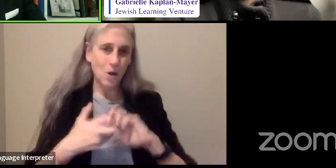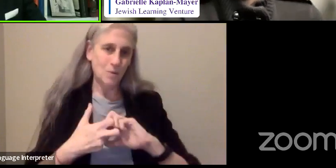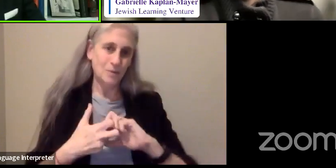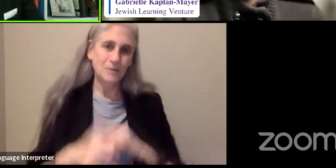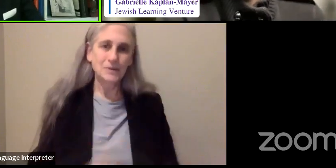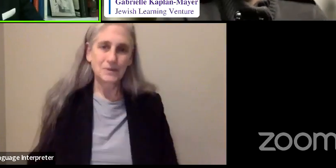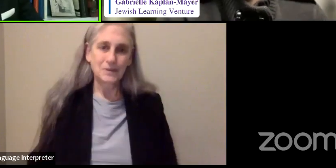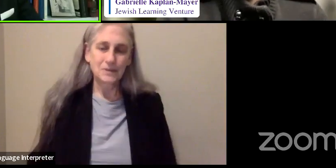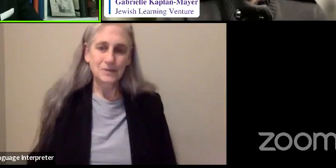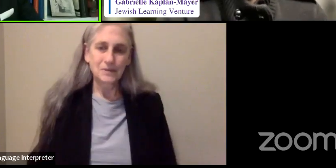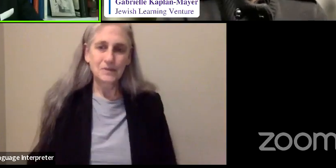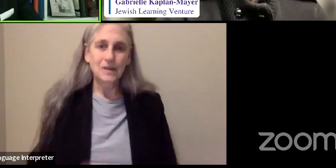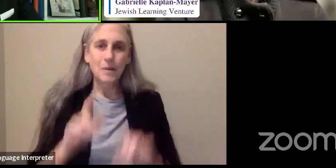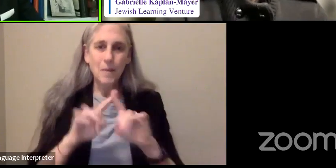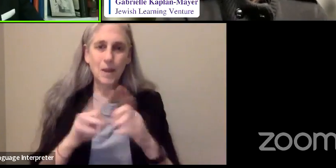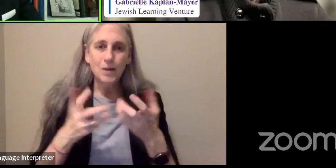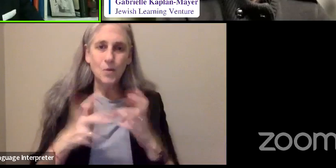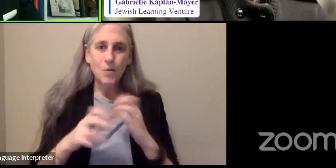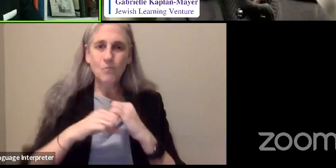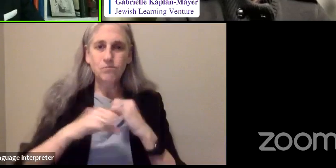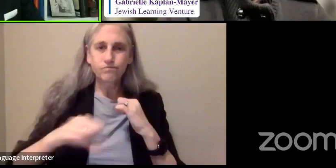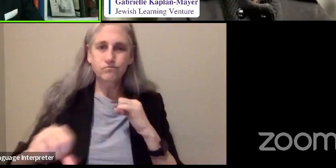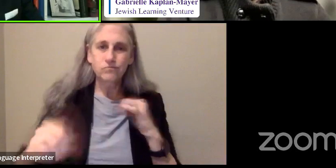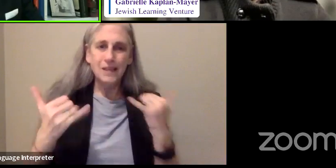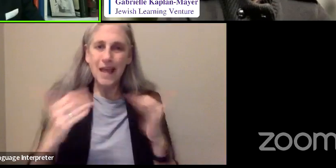But I don't want to go into those now.